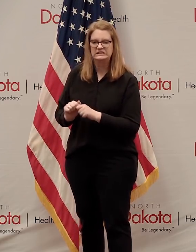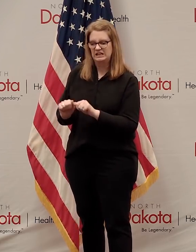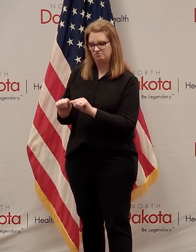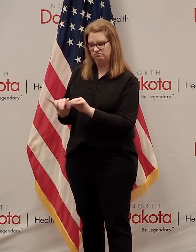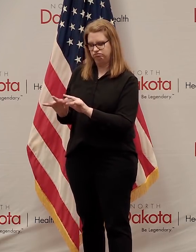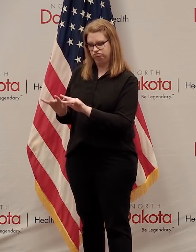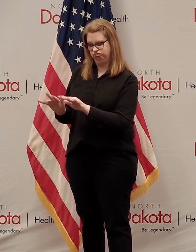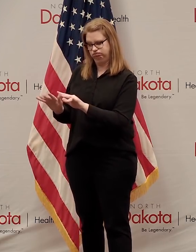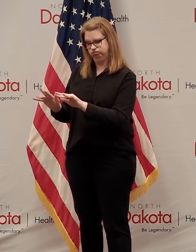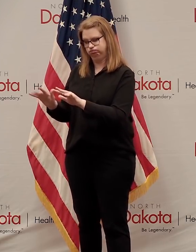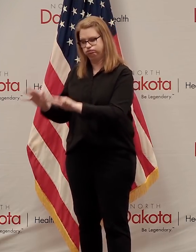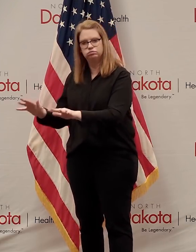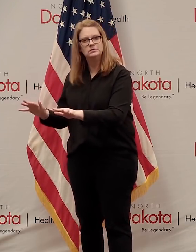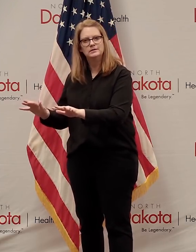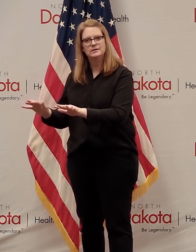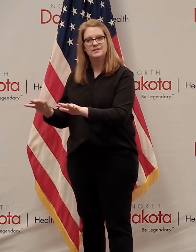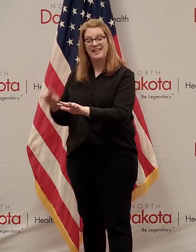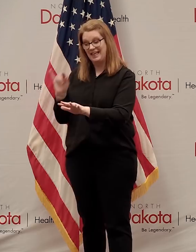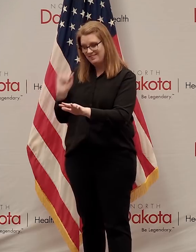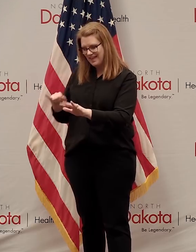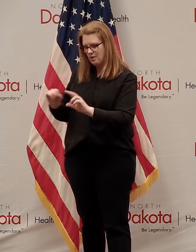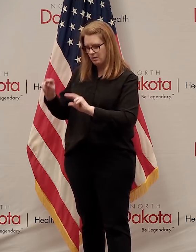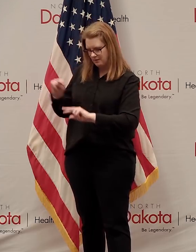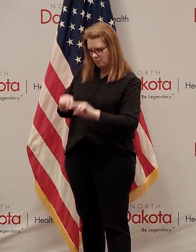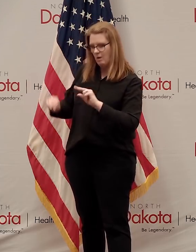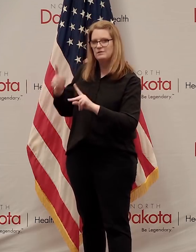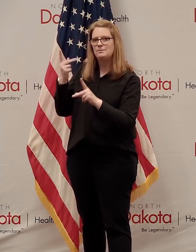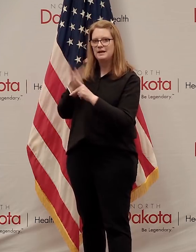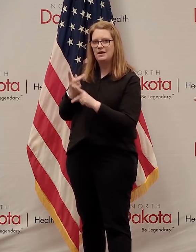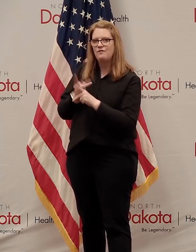would continue, and that's something we've got to keep really working on.